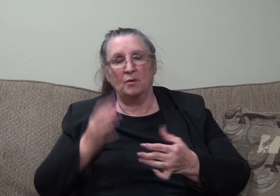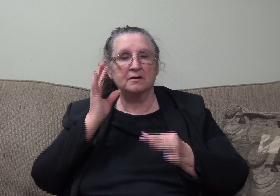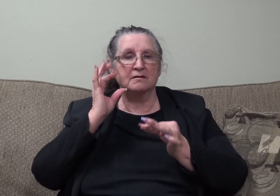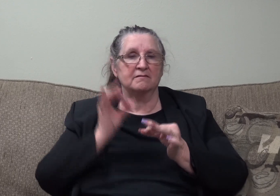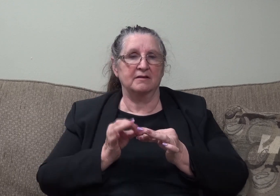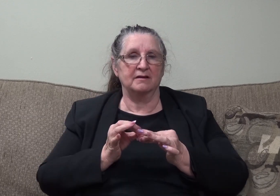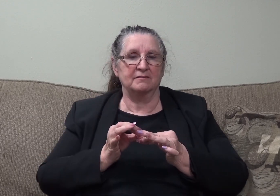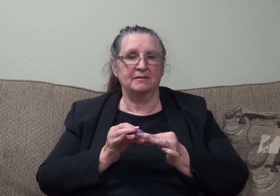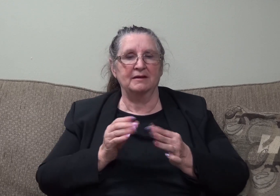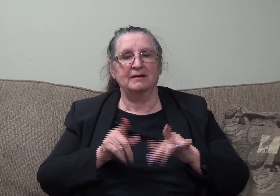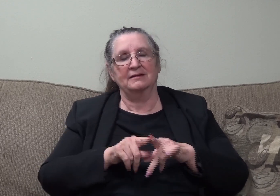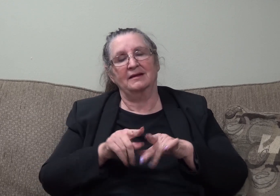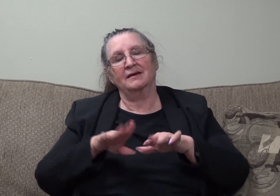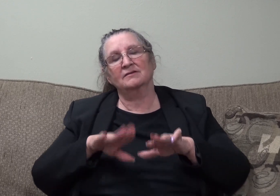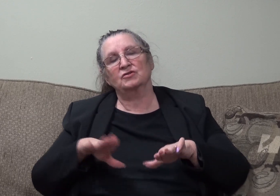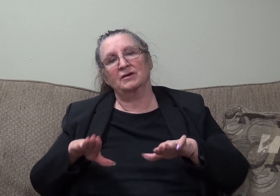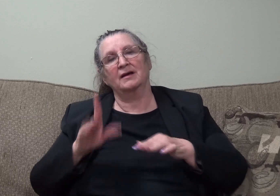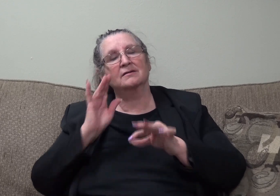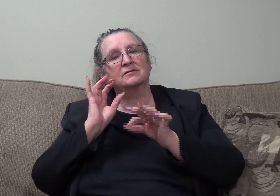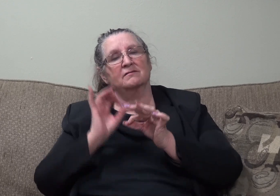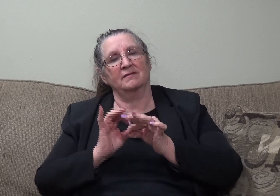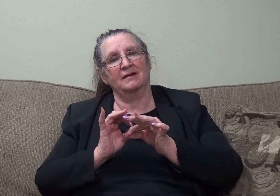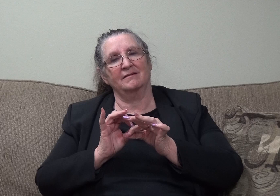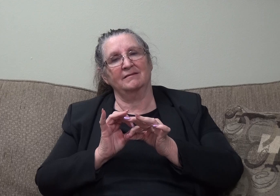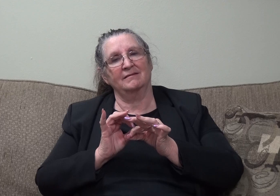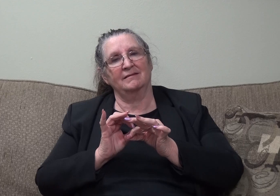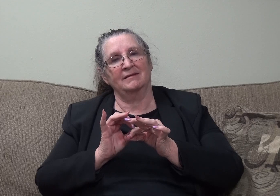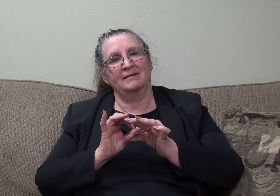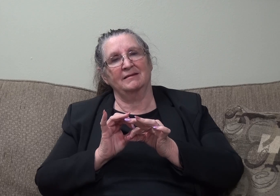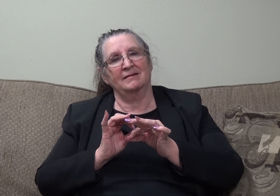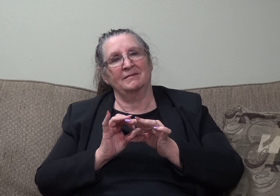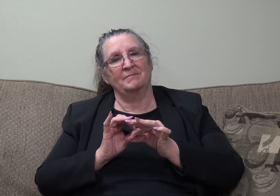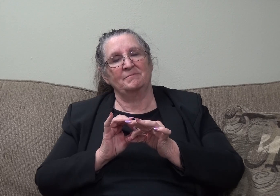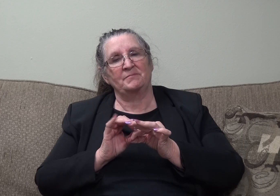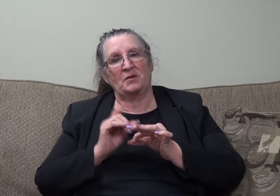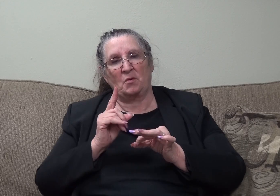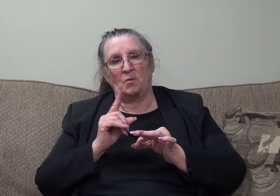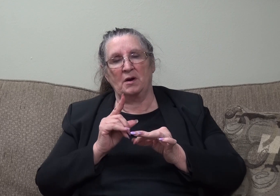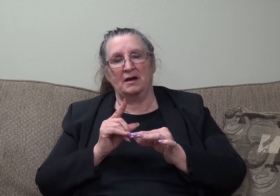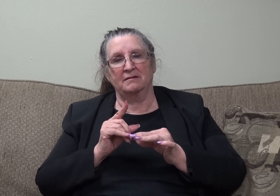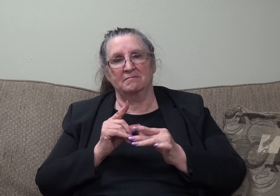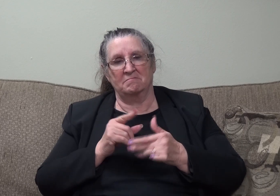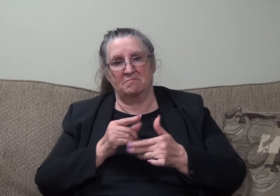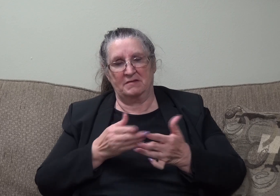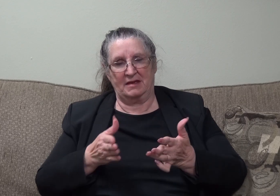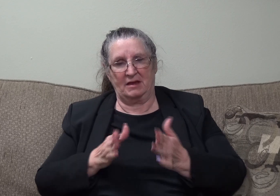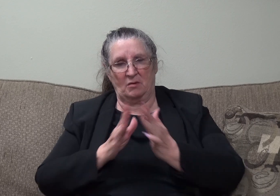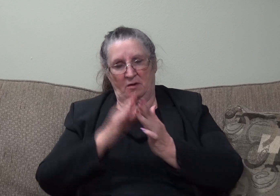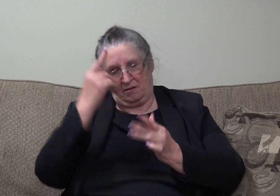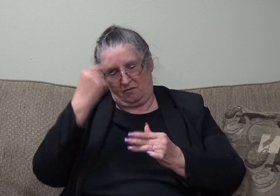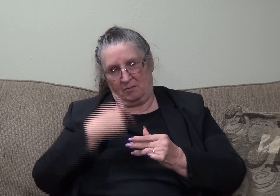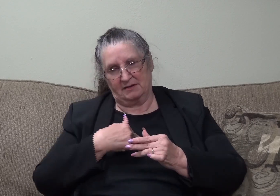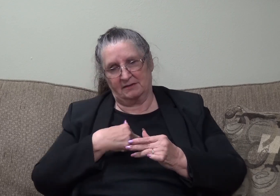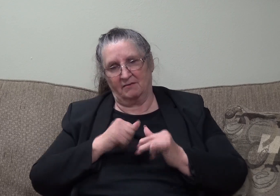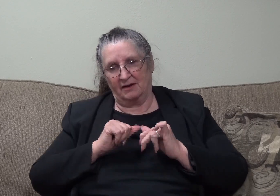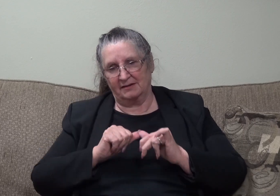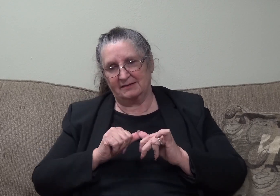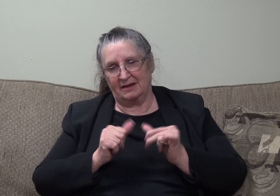childlike. At least, that's one of the things that I pray for myself, that I will remain with a childlike